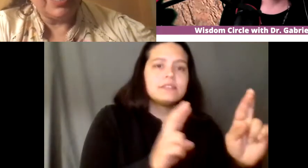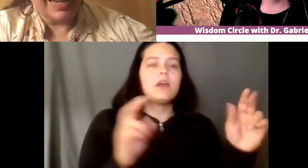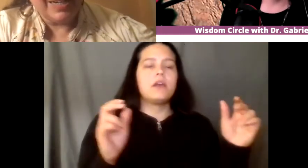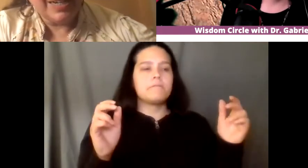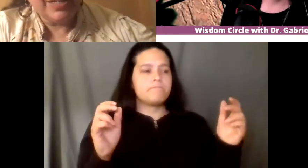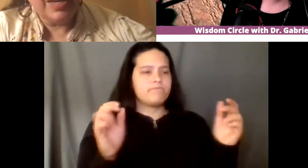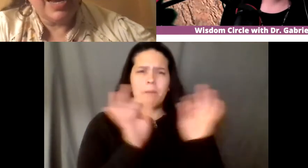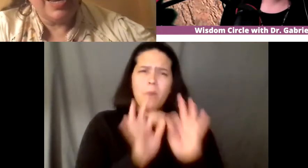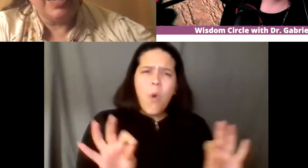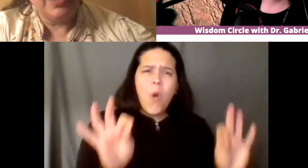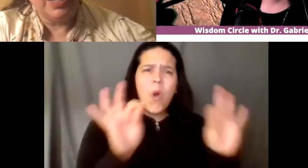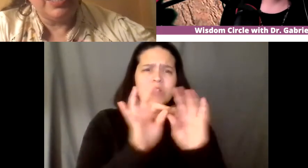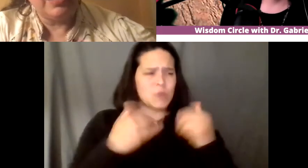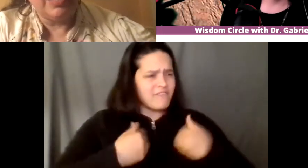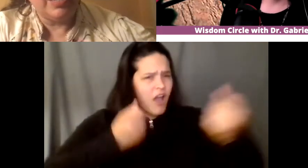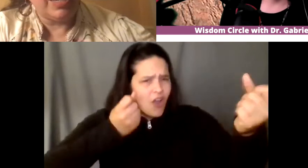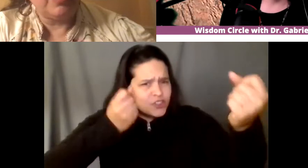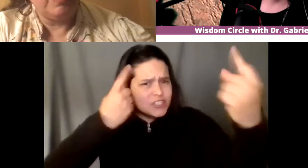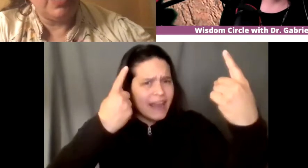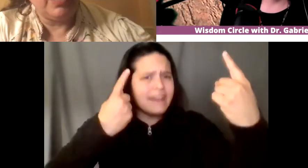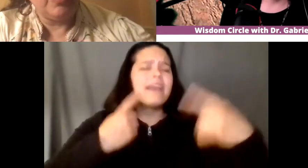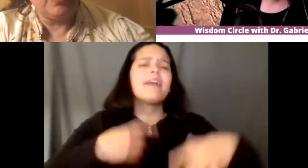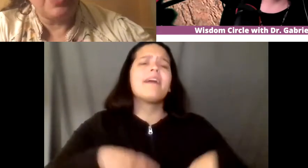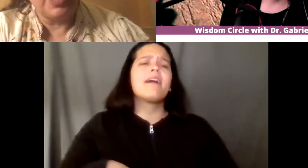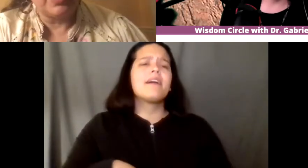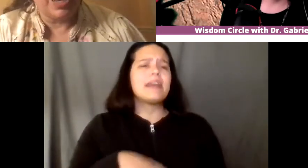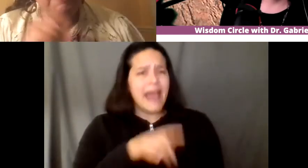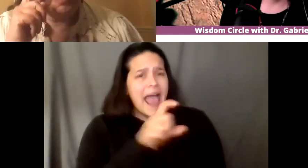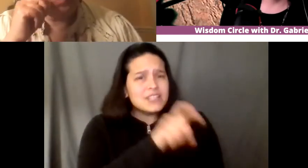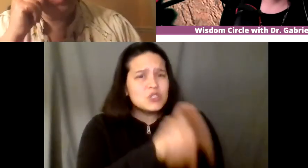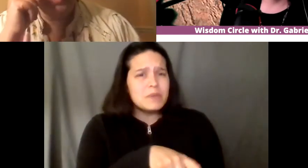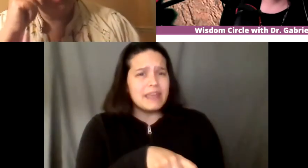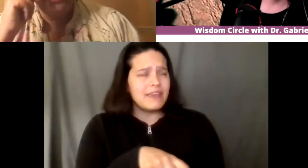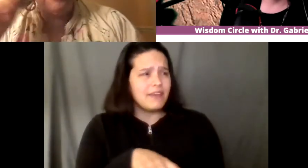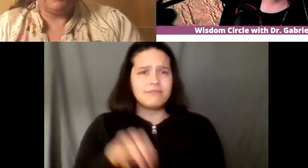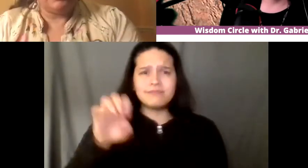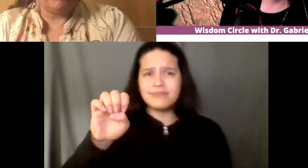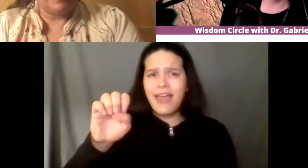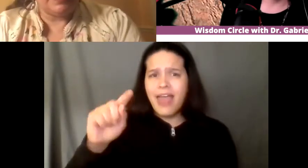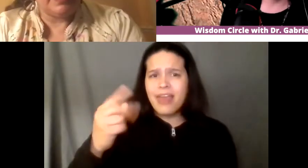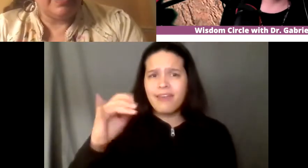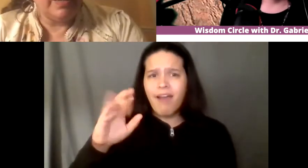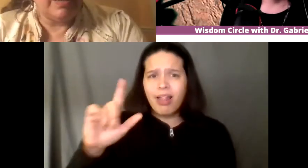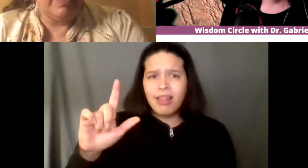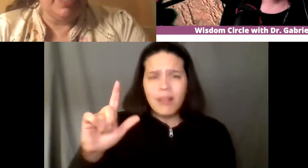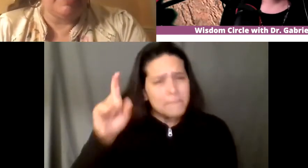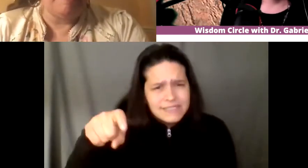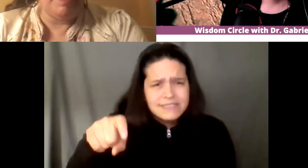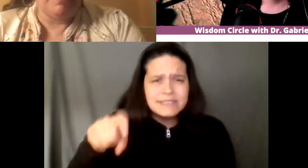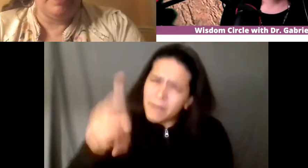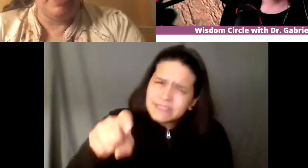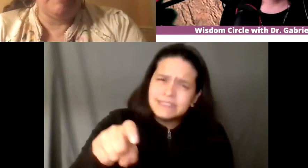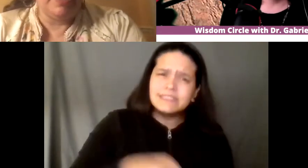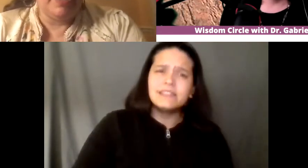understandings and that it it has to be those ethics have to be driven by uh native